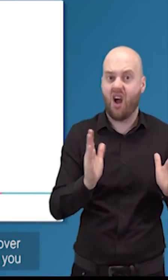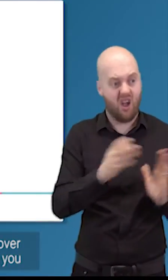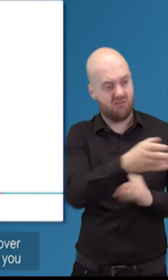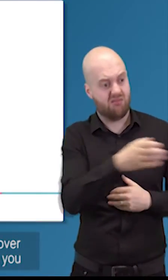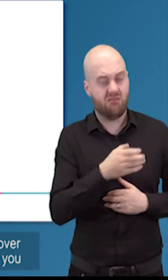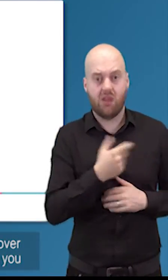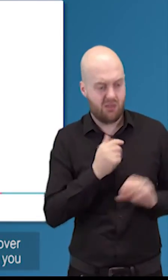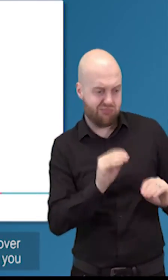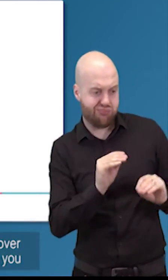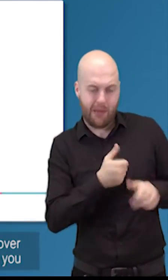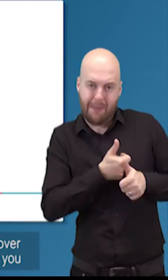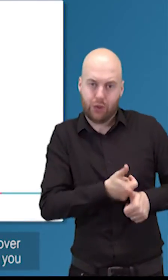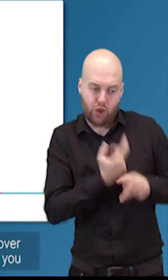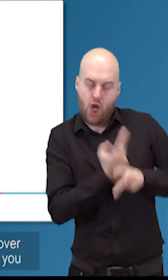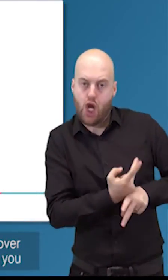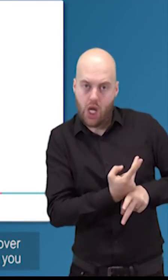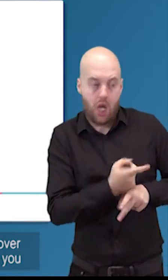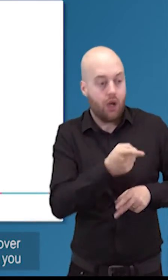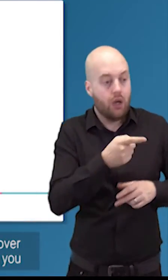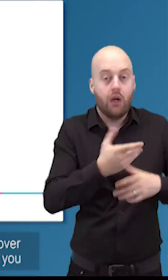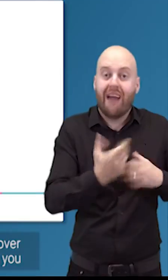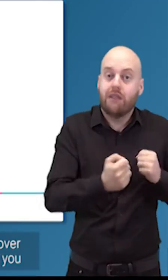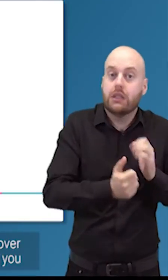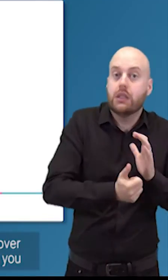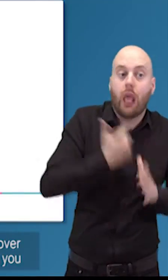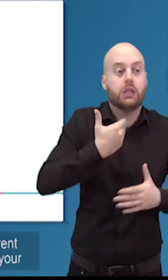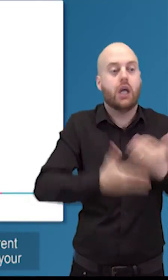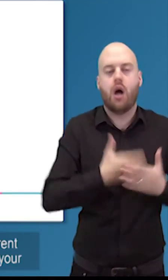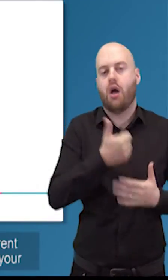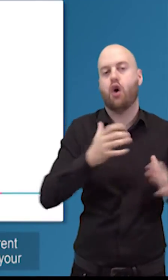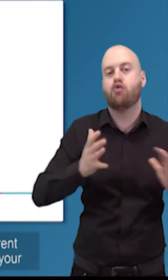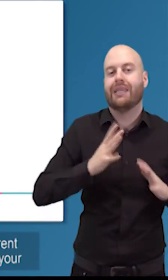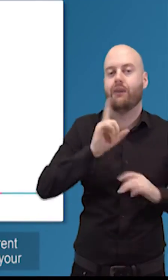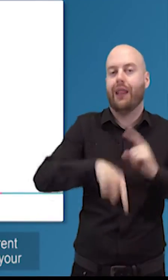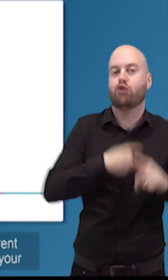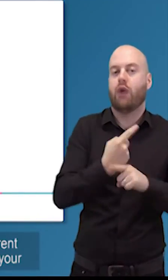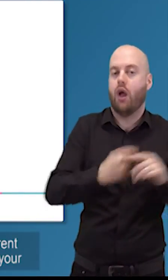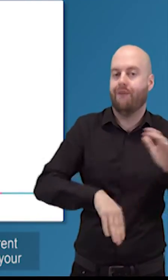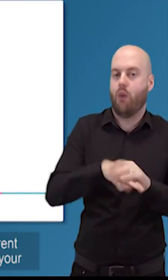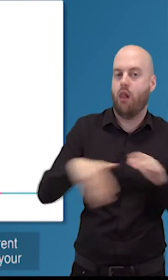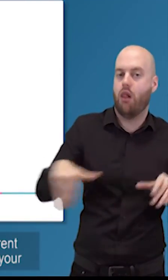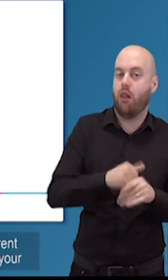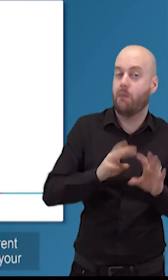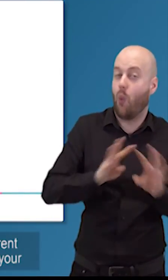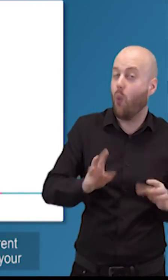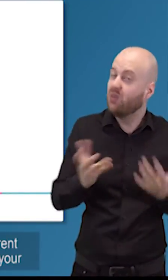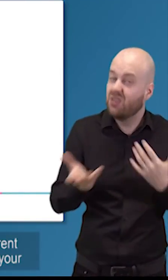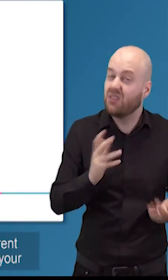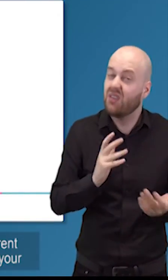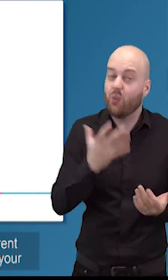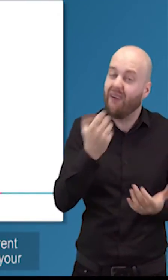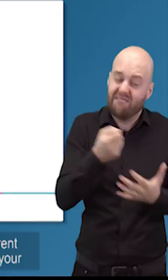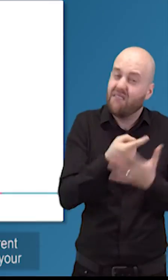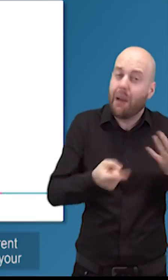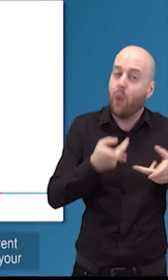by bit you discover they've got skills of they might have the skills to be on the board and you can mentor them into that role so are there different ways of